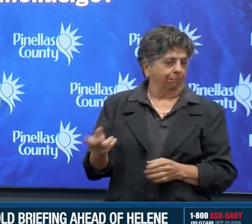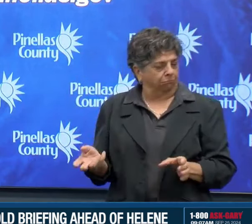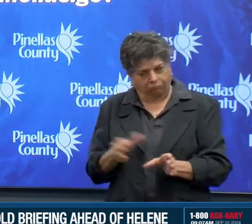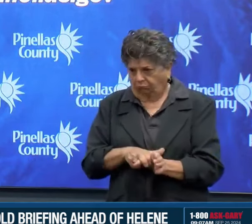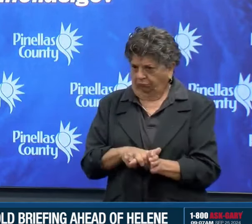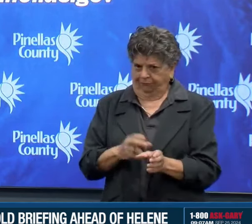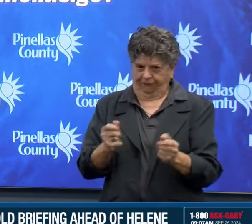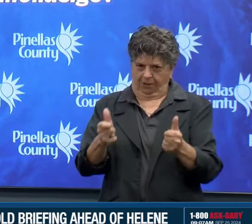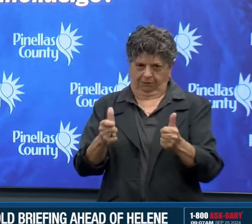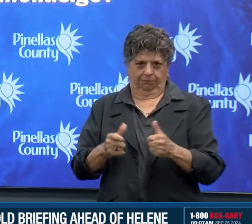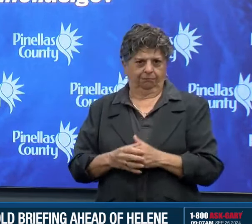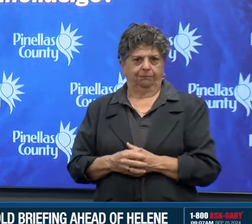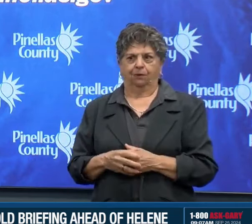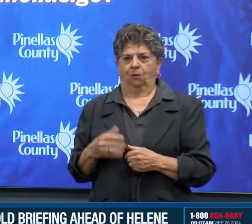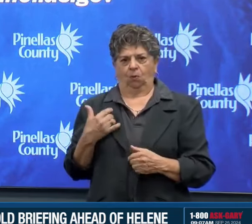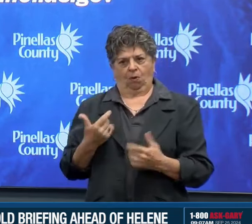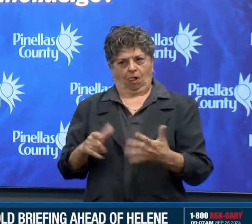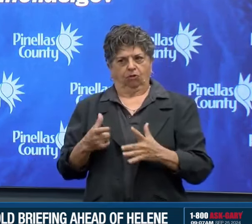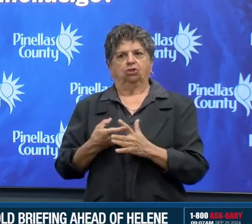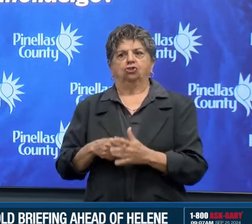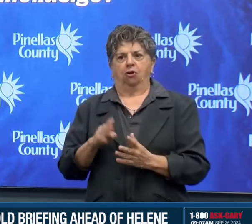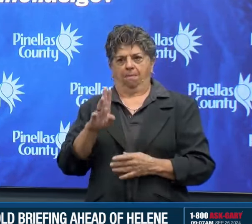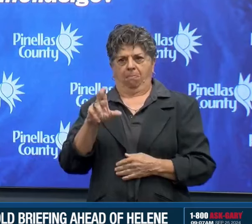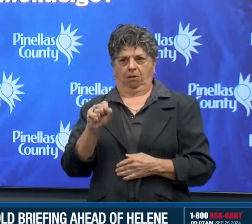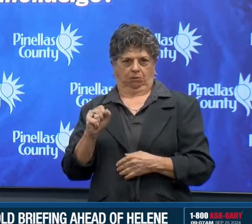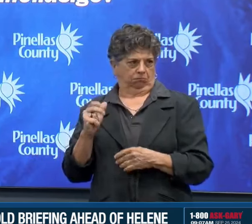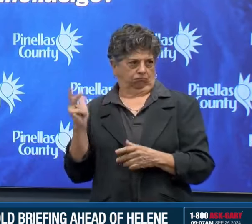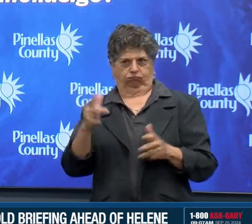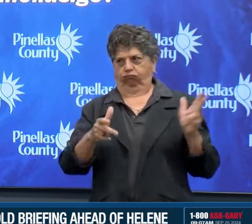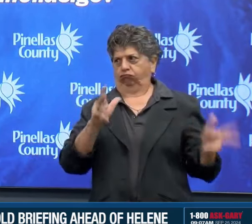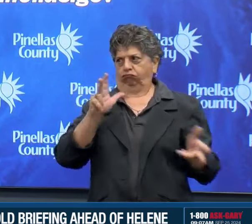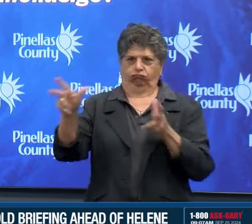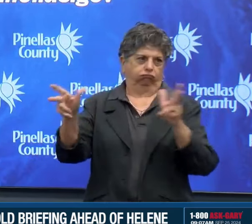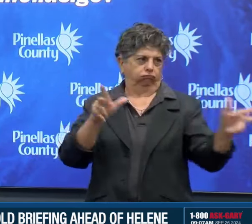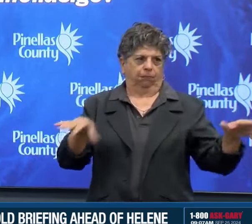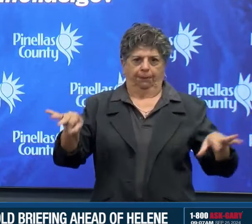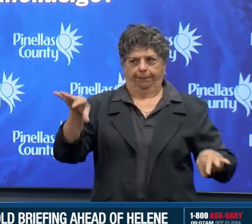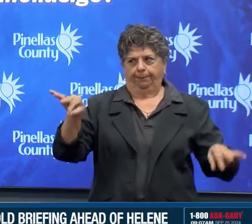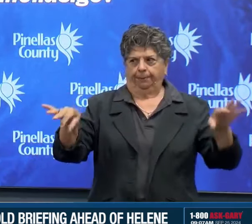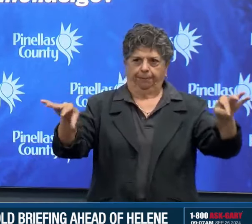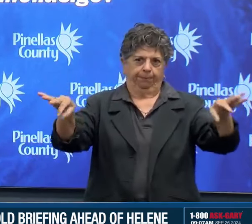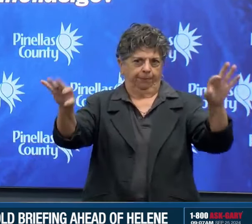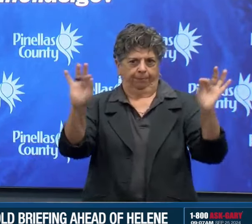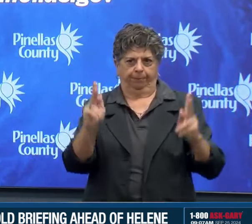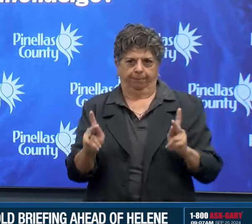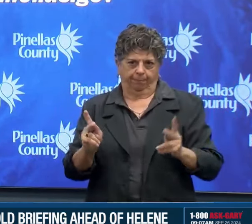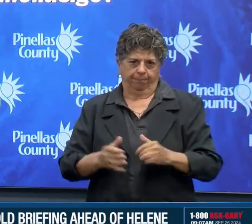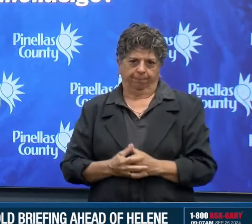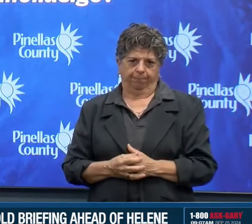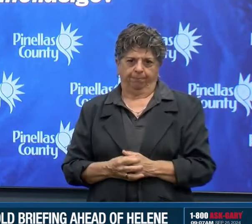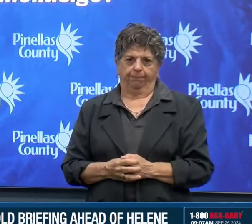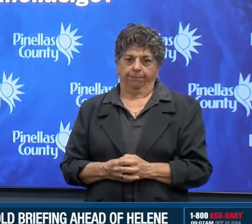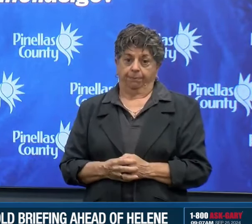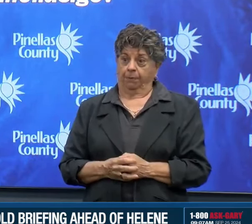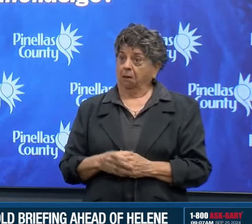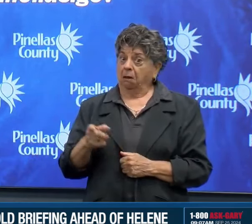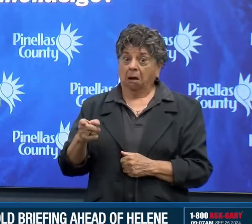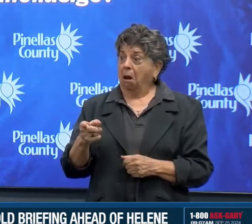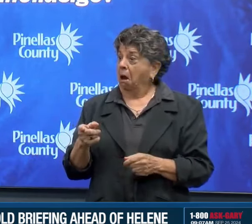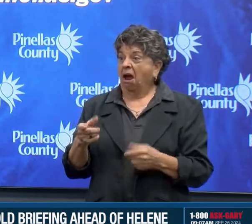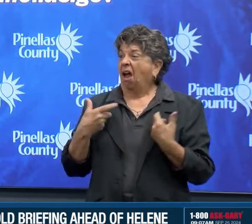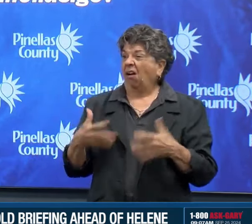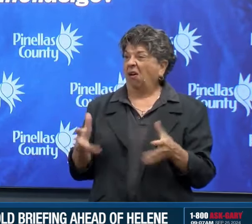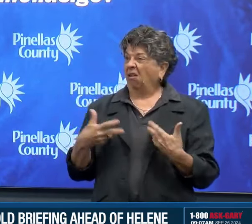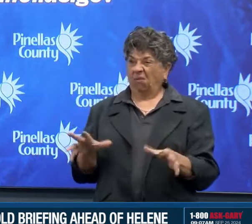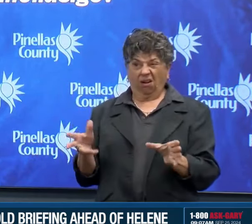now. If you refuse transportation when we get there and later change your mind, you will have to make your own arrangements